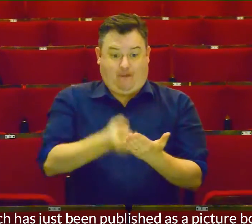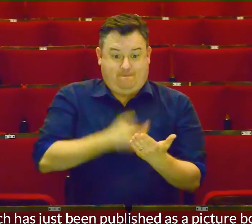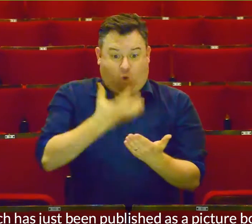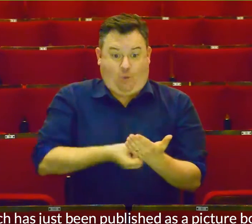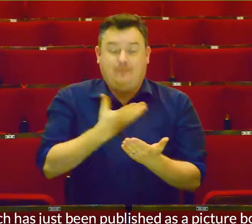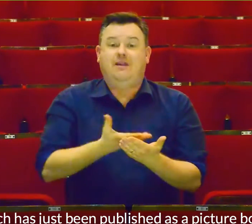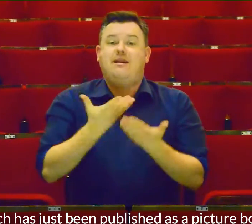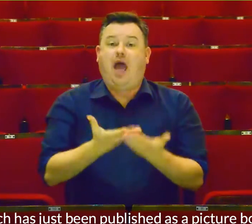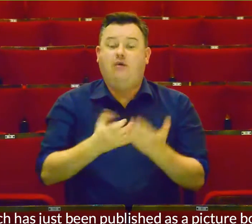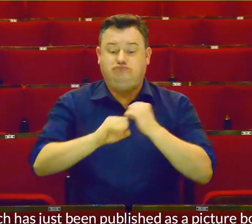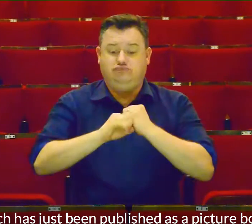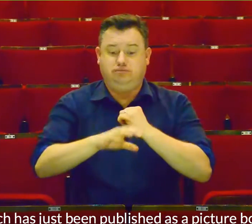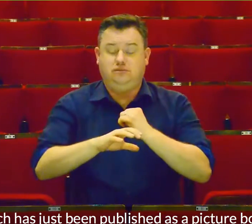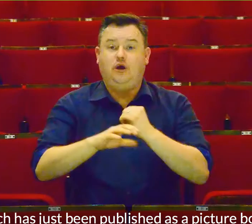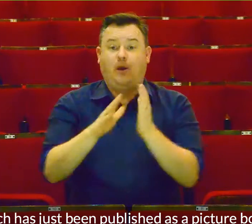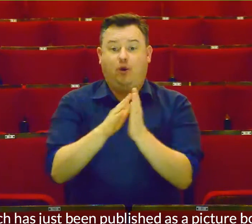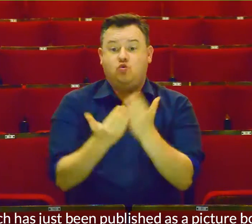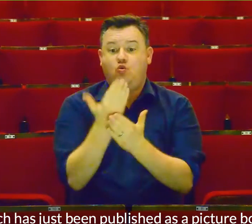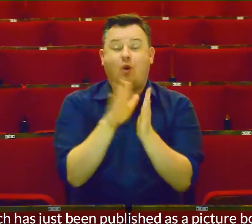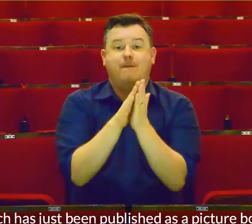Which has just been published as a picture book.